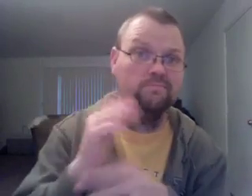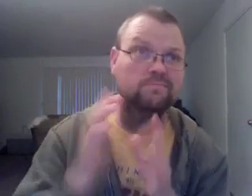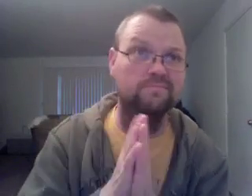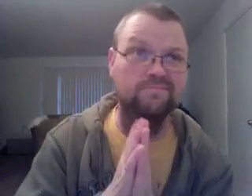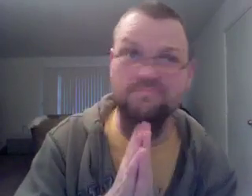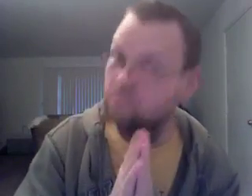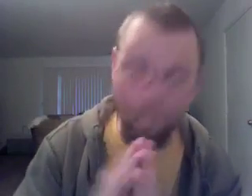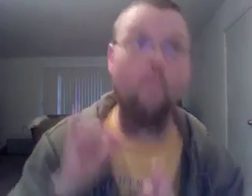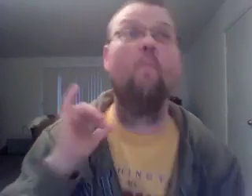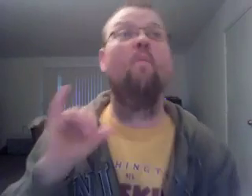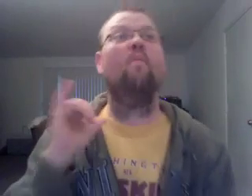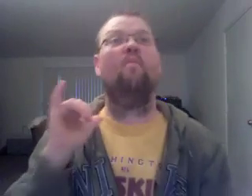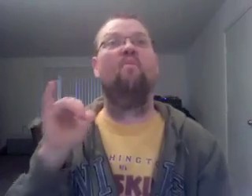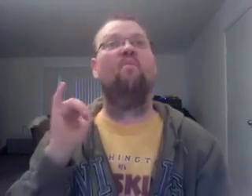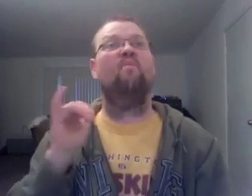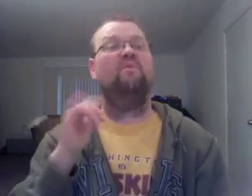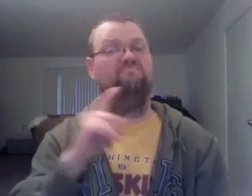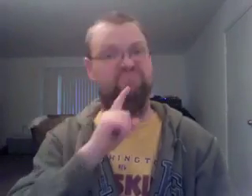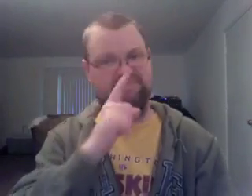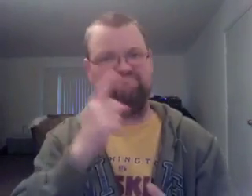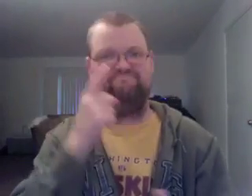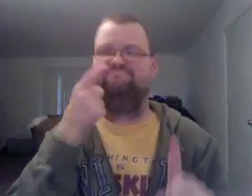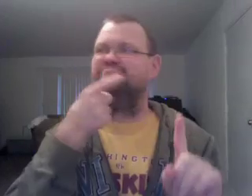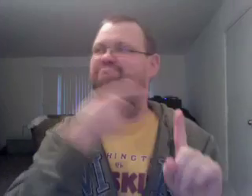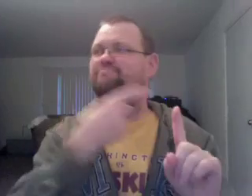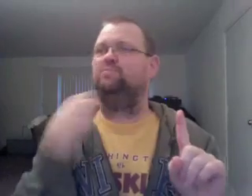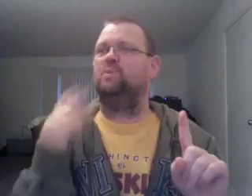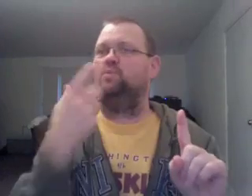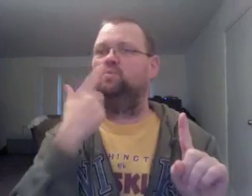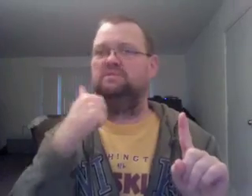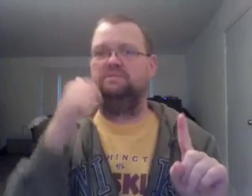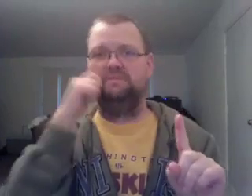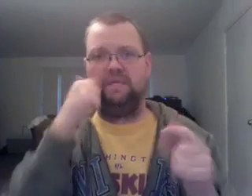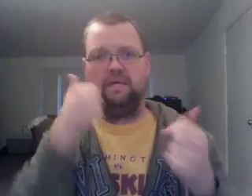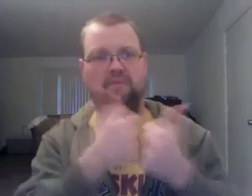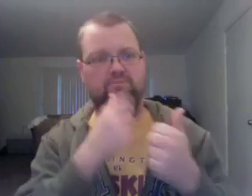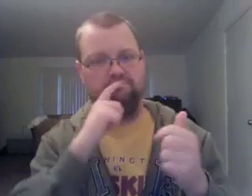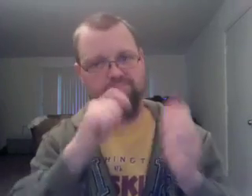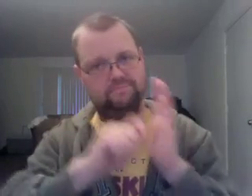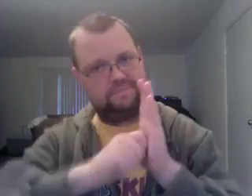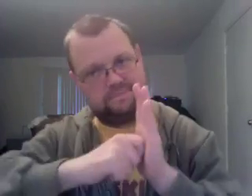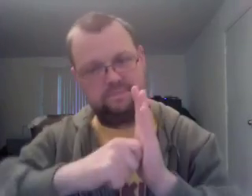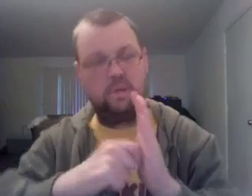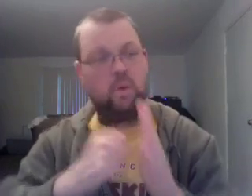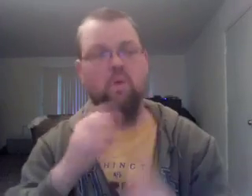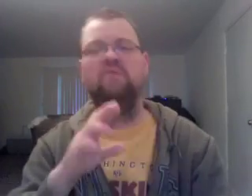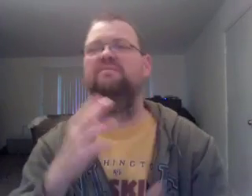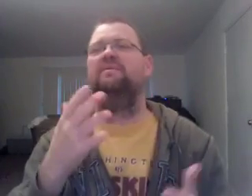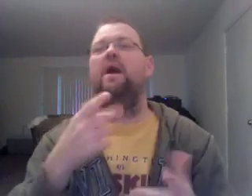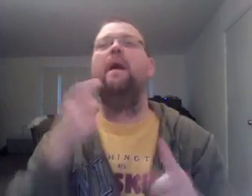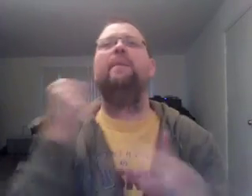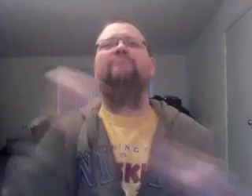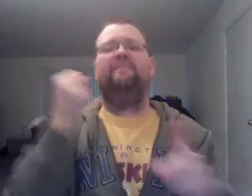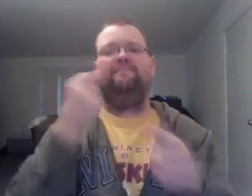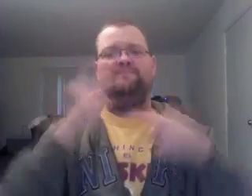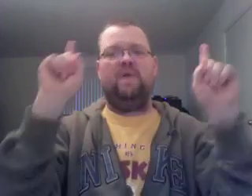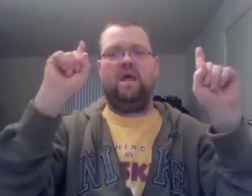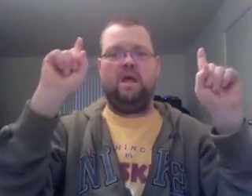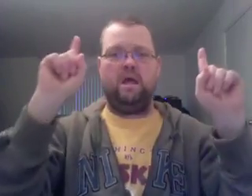Chilean brand. Chilean brand. How's it in person? I should send you a picture. Board of ceiling bookshelf. Board of ceiling